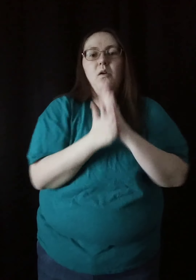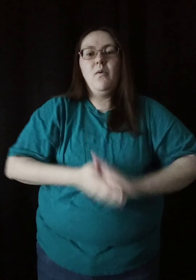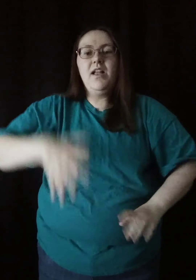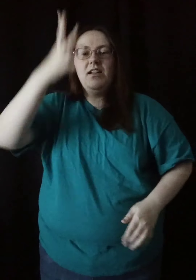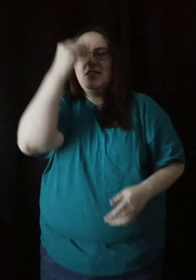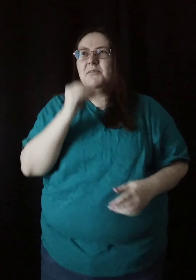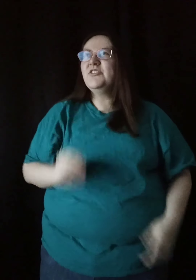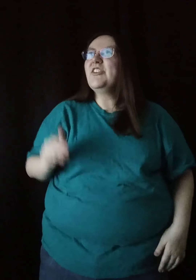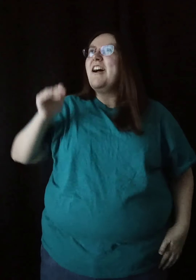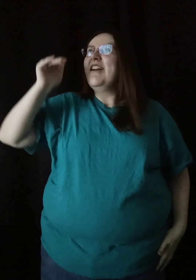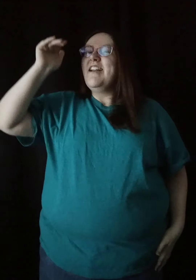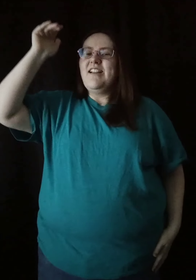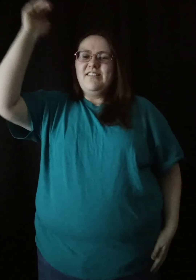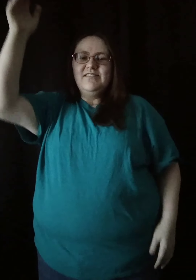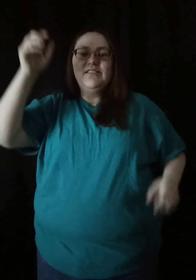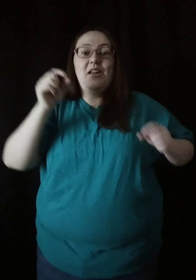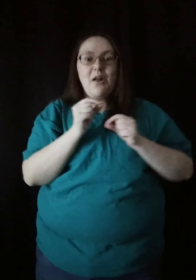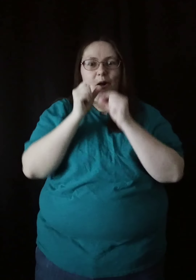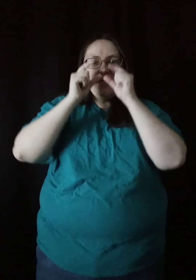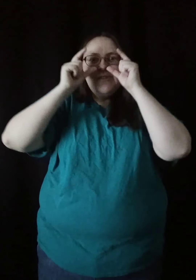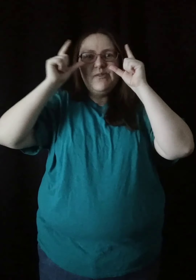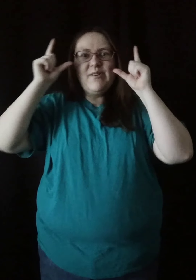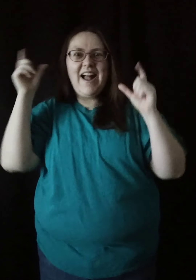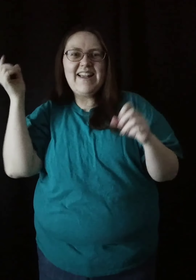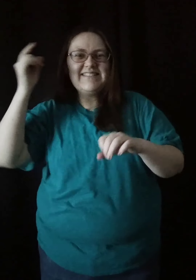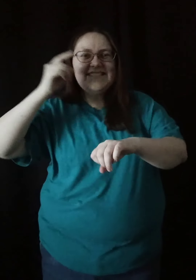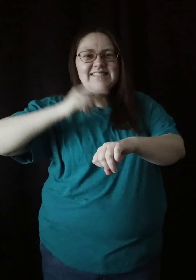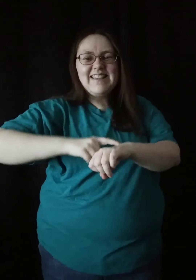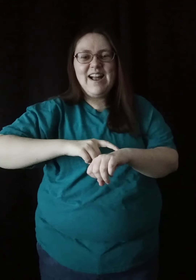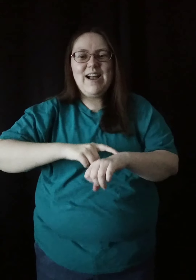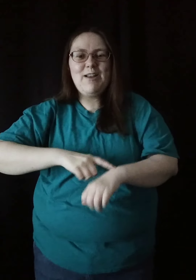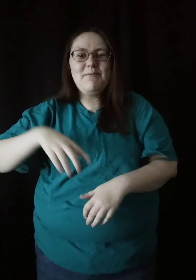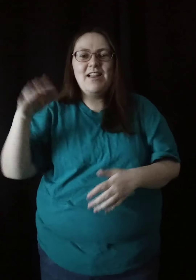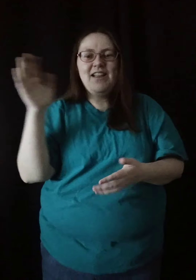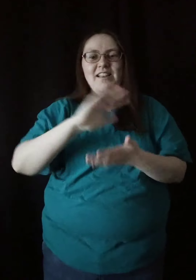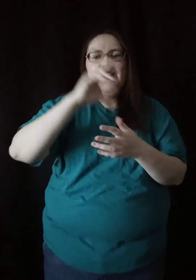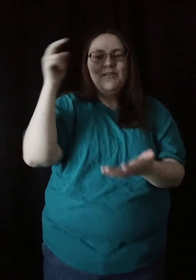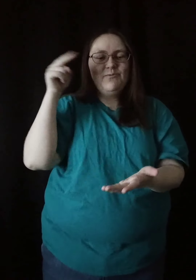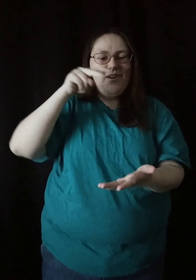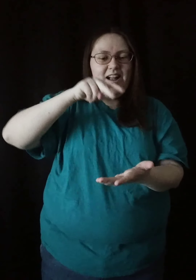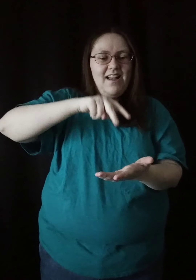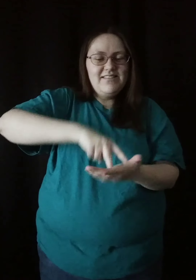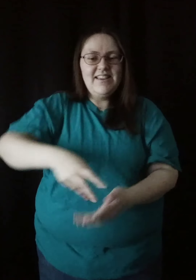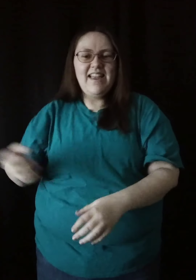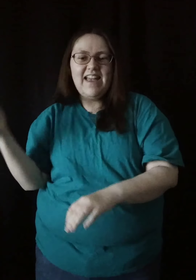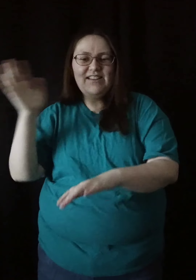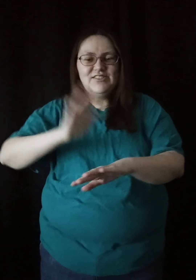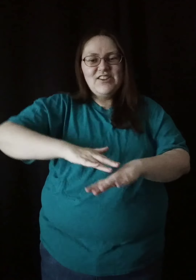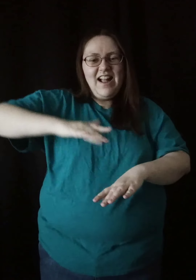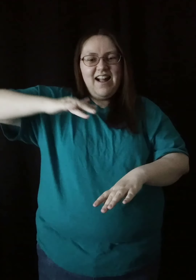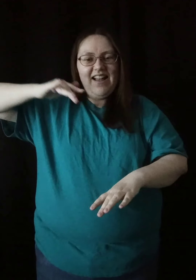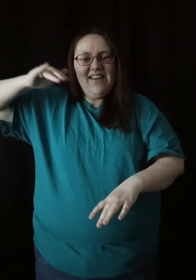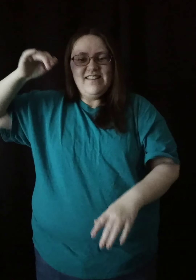up, ready to go Open your eyes, it's time to rise and shine